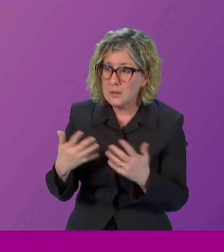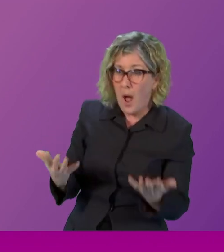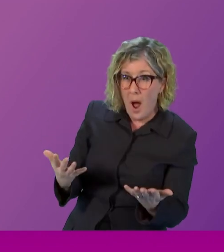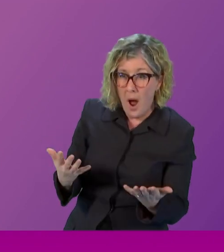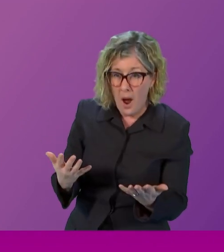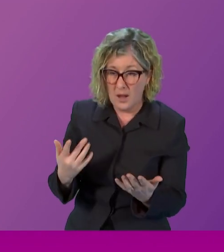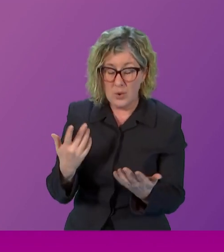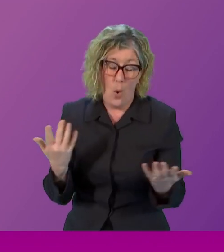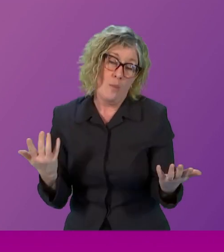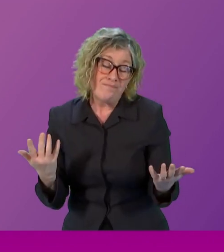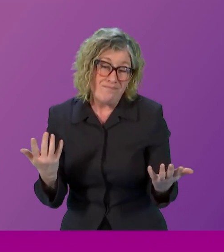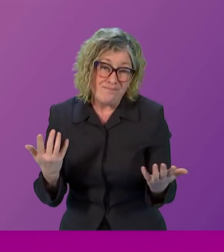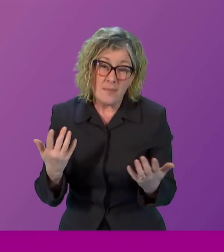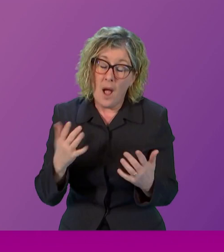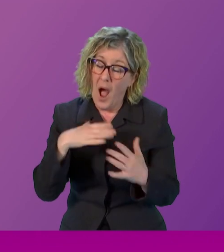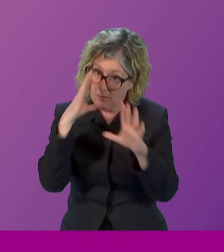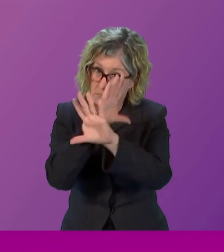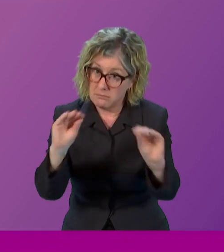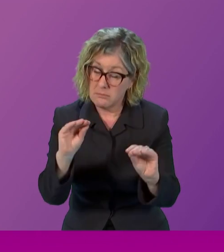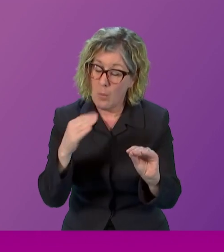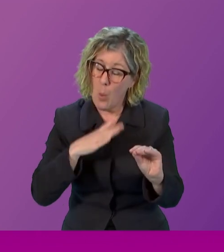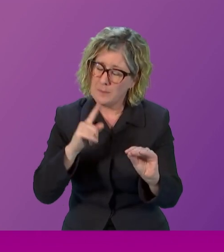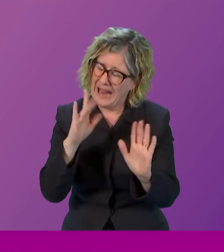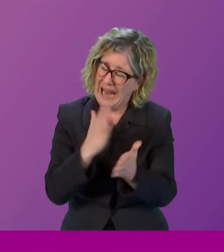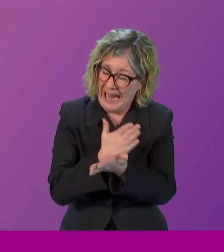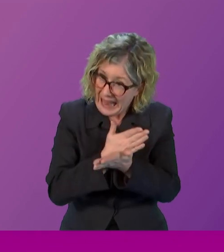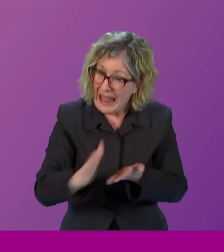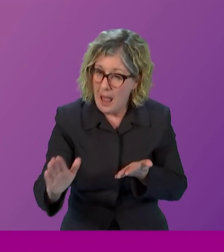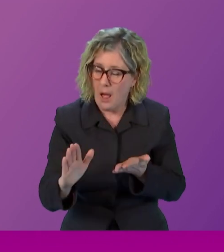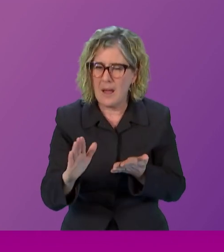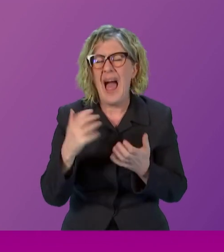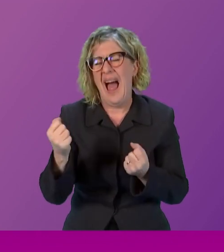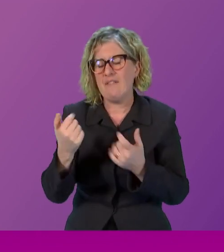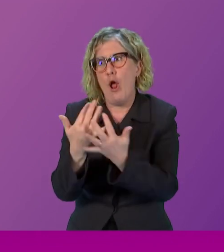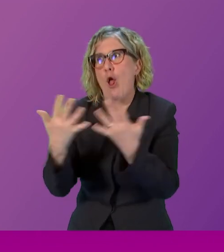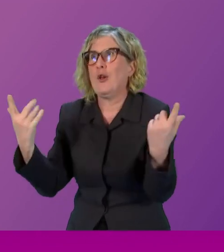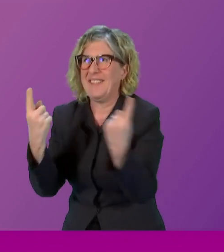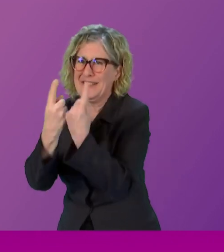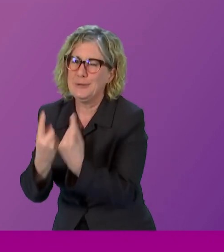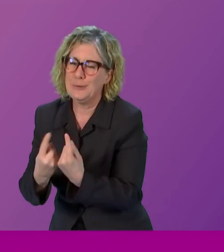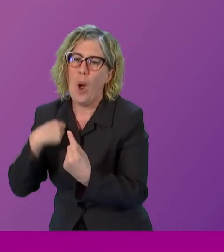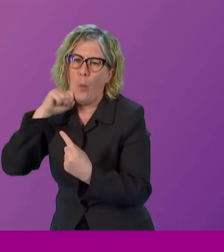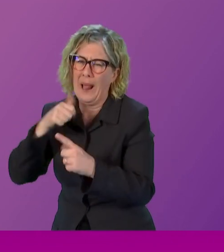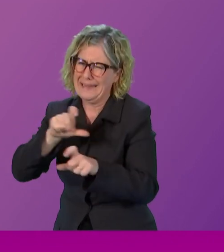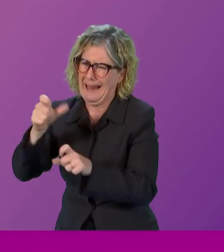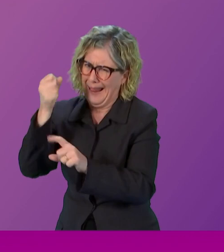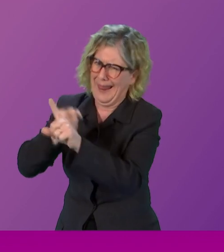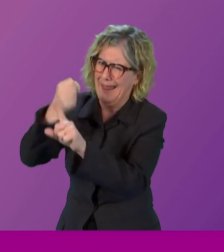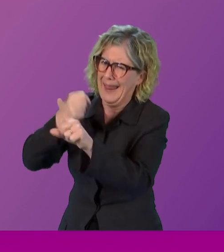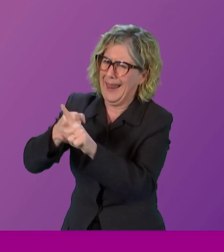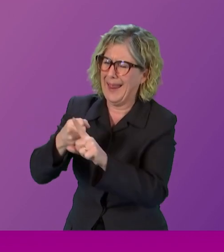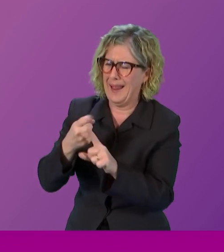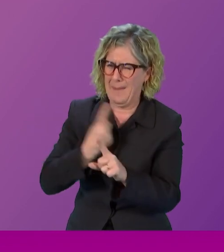let me say very clearly one issue and there are many issues that I hope to champion from the back benches of this chamber